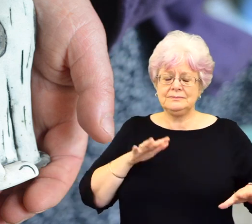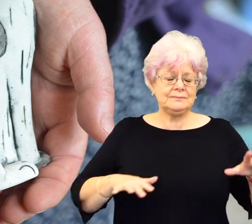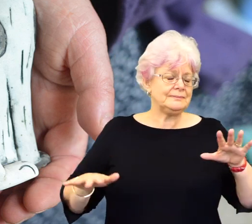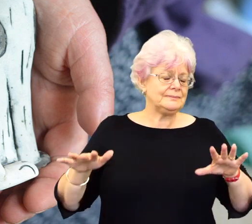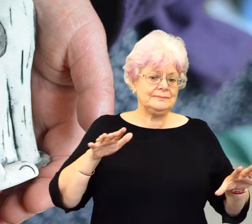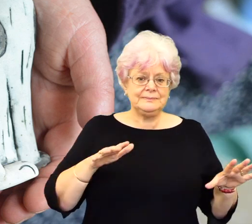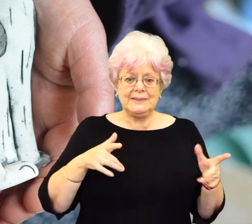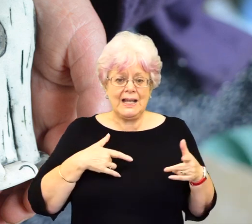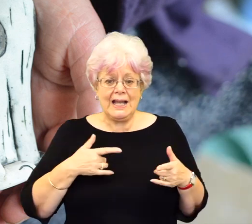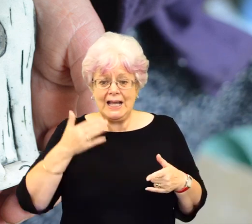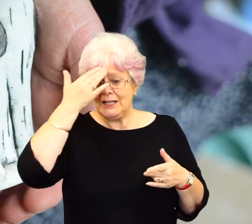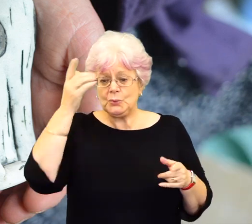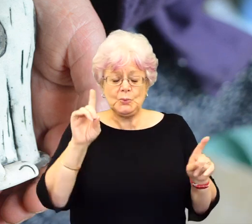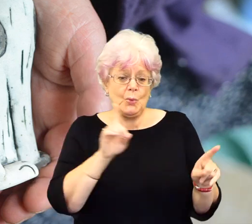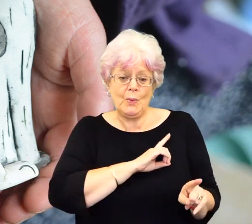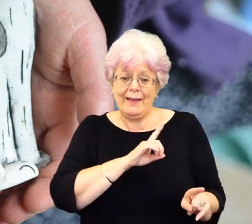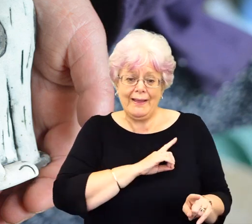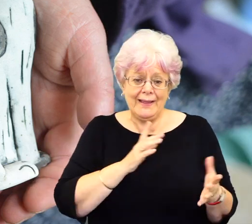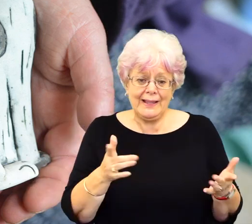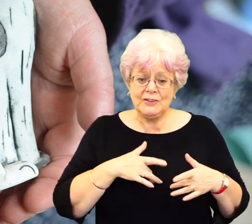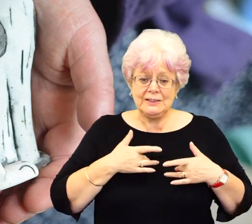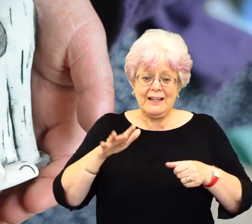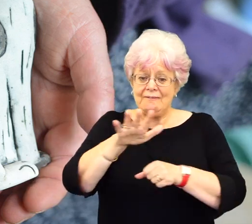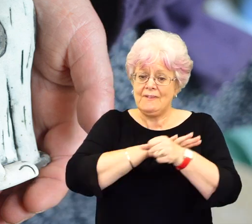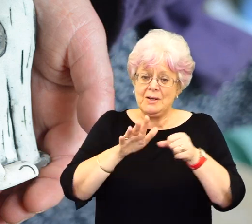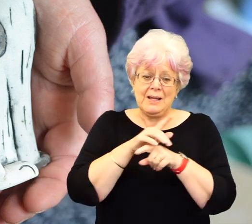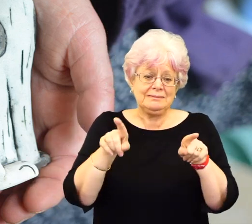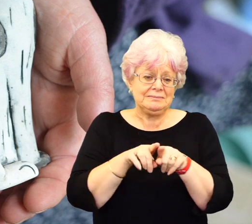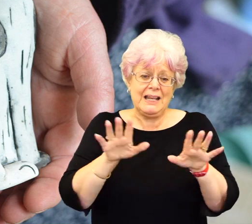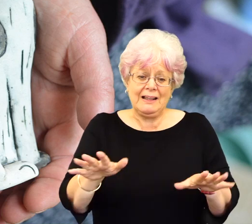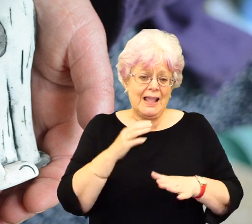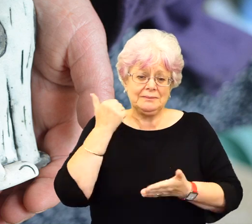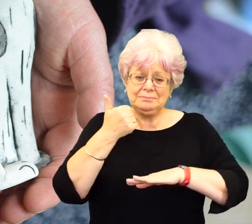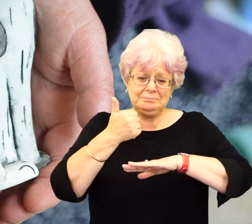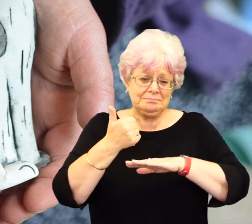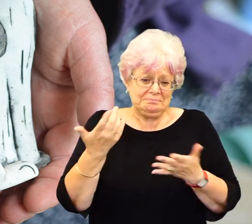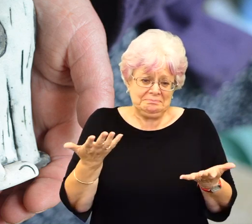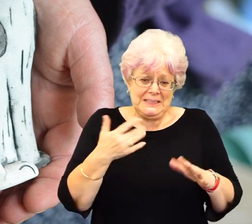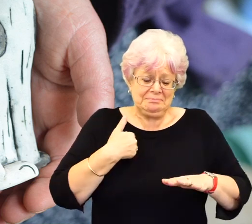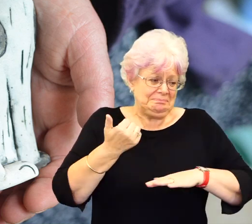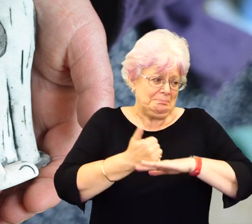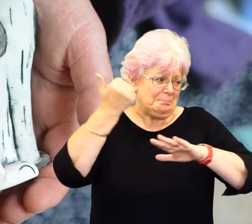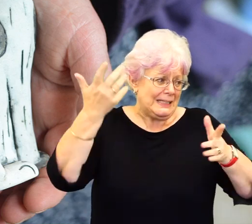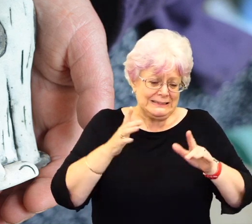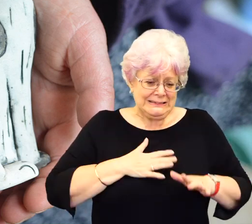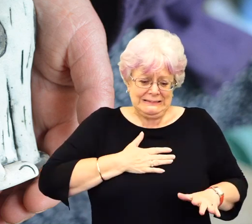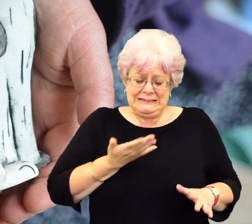just felt, oh no, I just don't think, I don't know what it is about that kind of environment, that I just made it feel very panicky. And